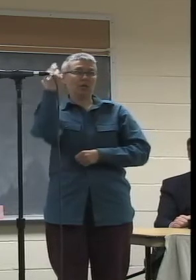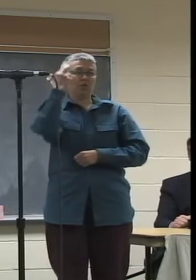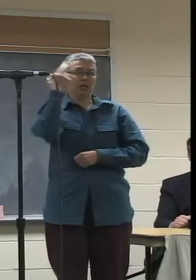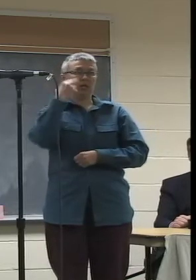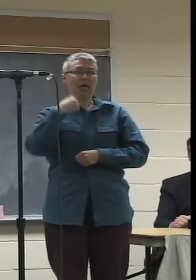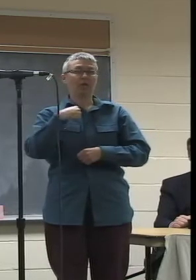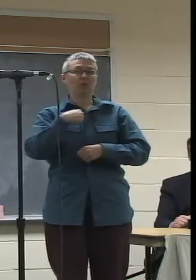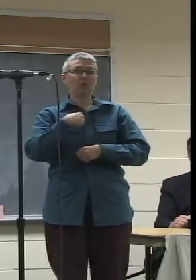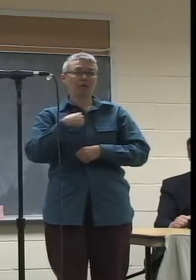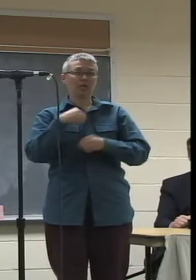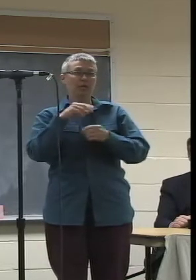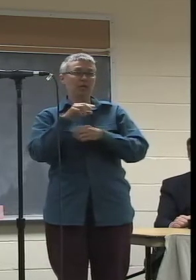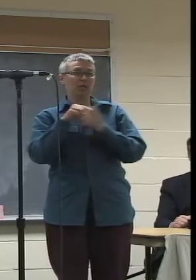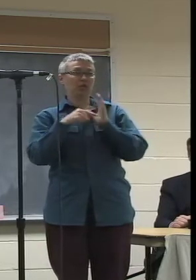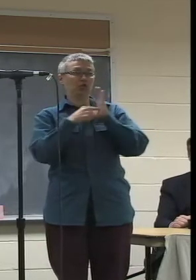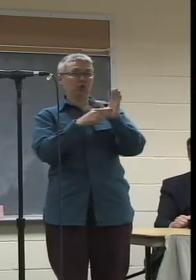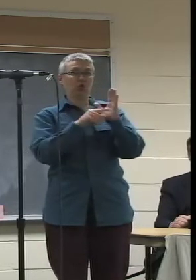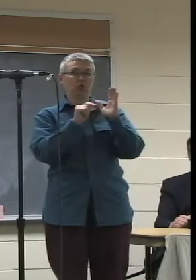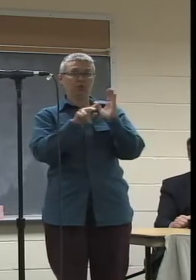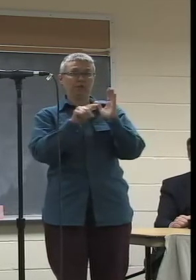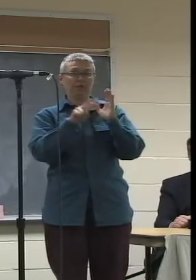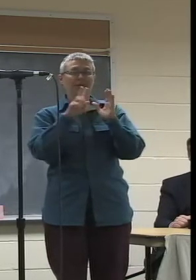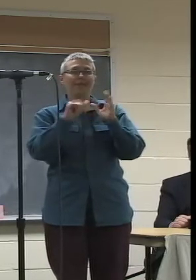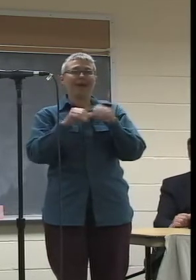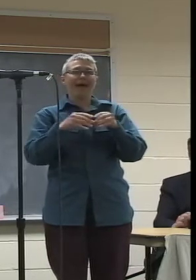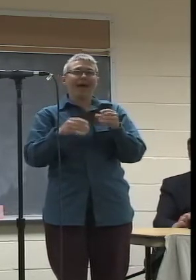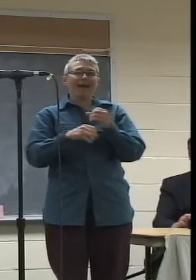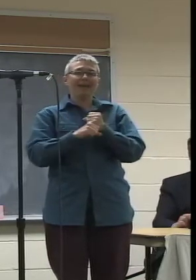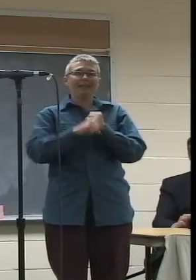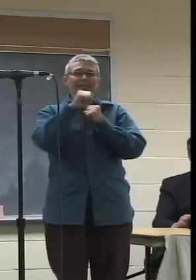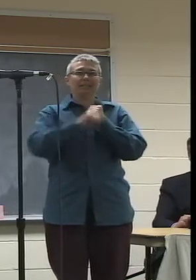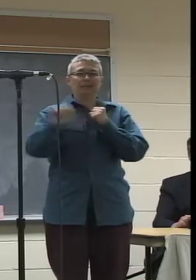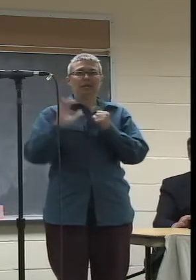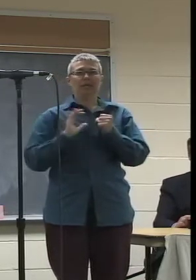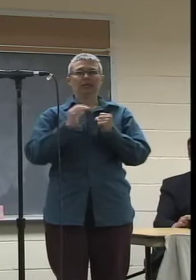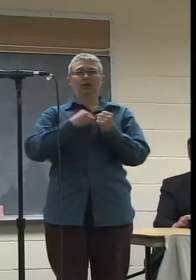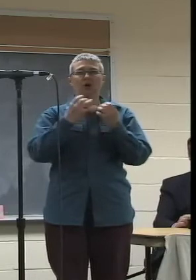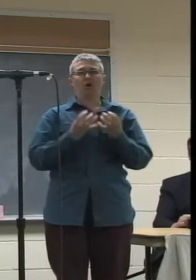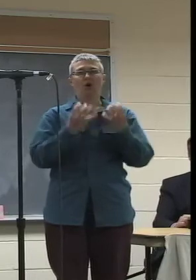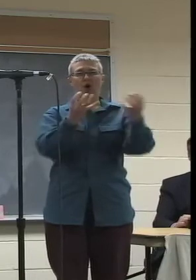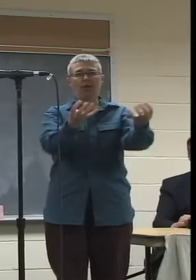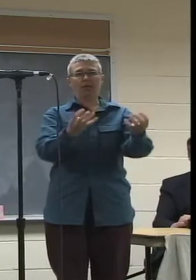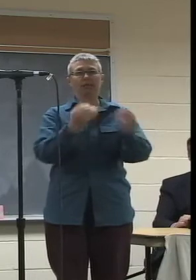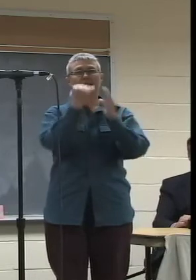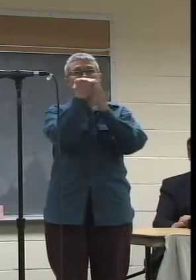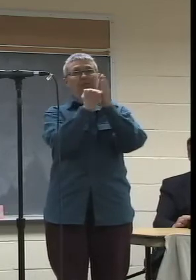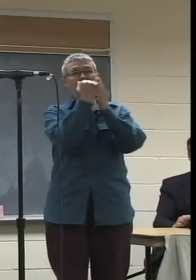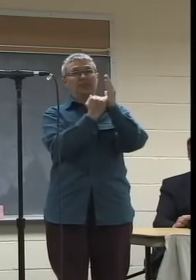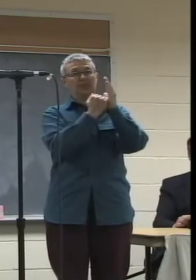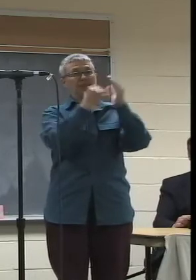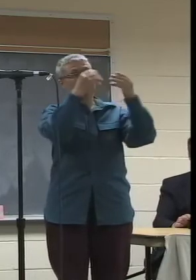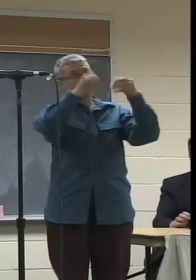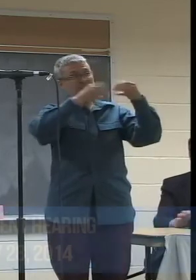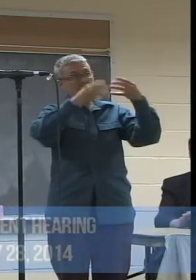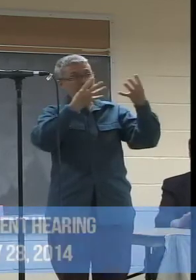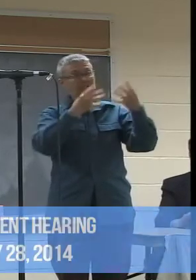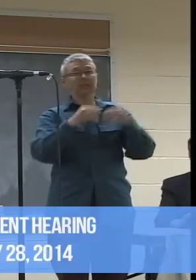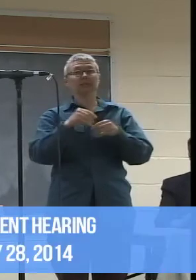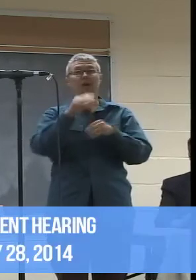of the audience of the people that actually make it into the room that night. And I think the listings, the closed captioning, all these things to make things more accessible